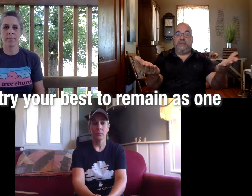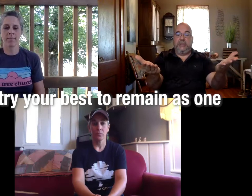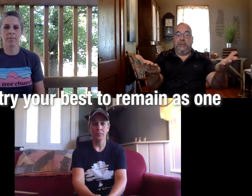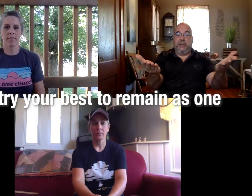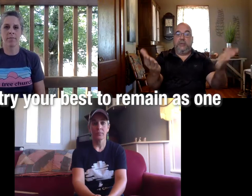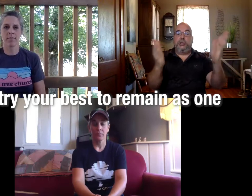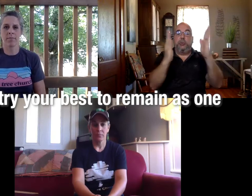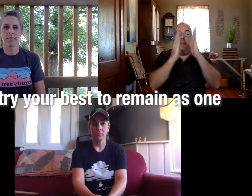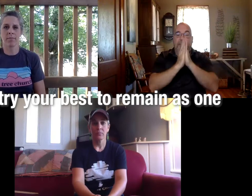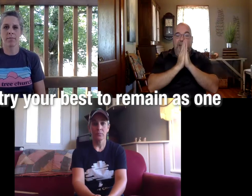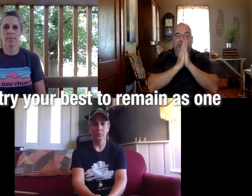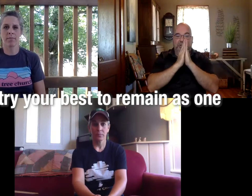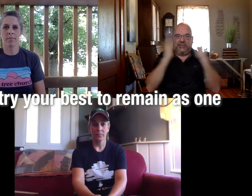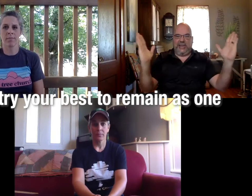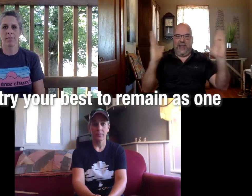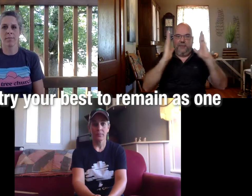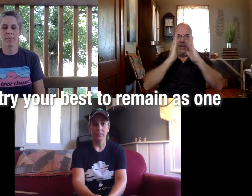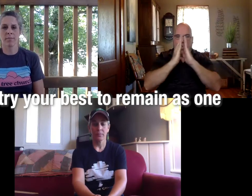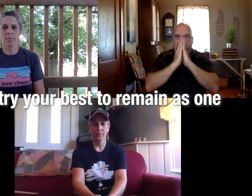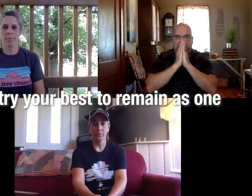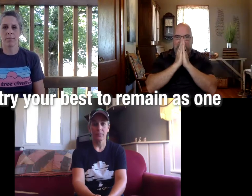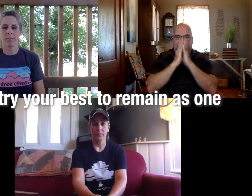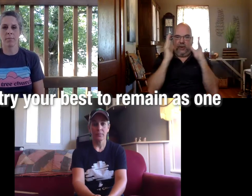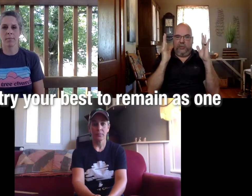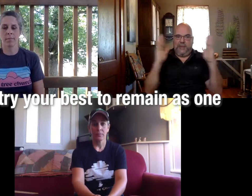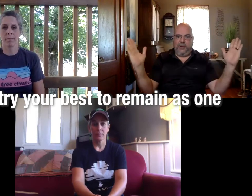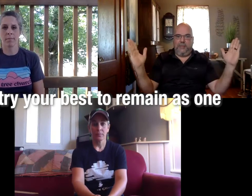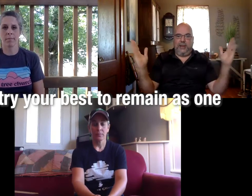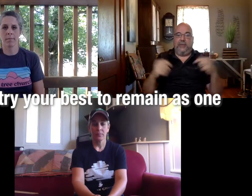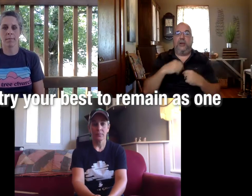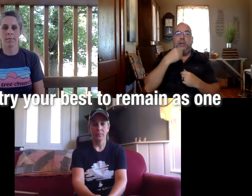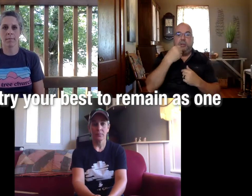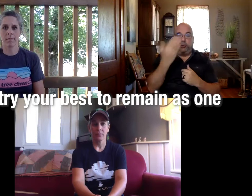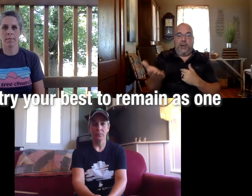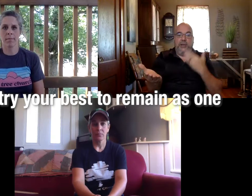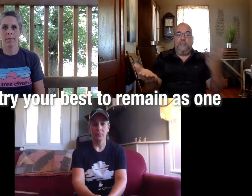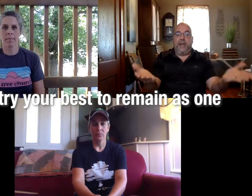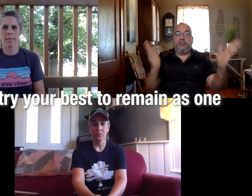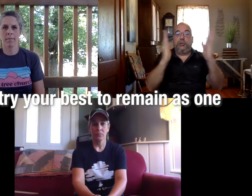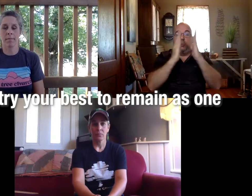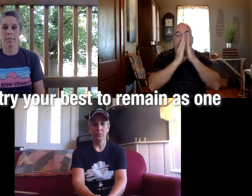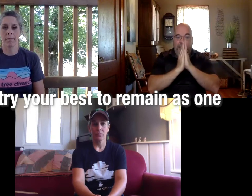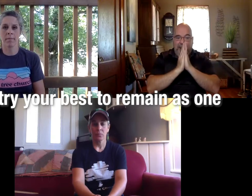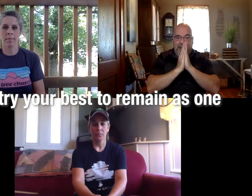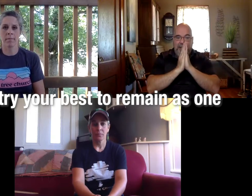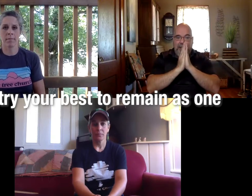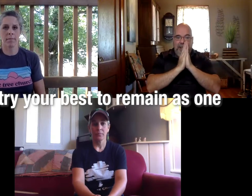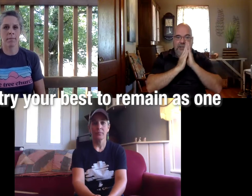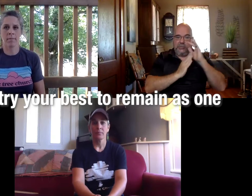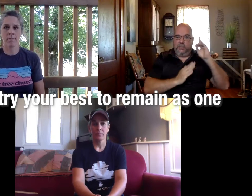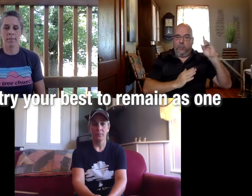best to remain so this is like everybody coming together all the people coming together try your best to remain